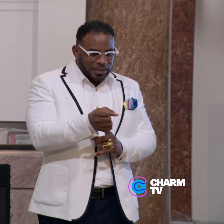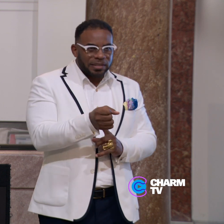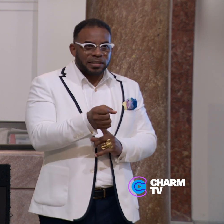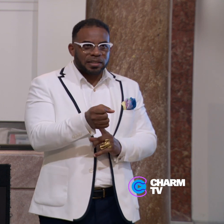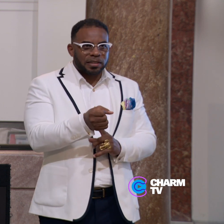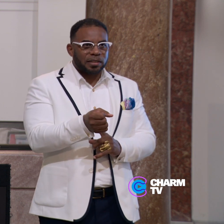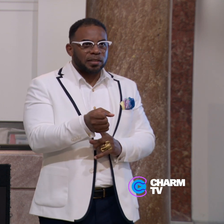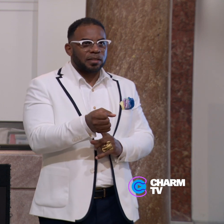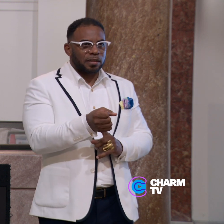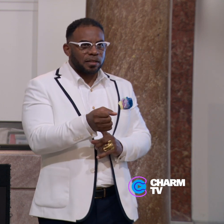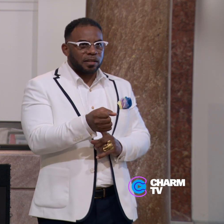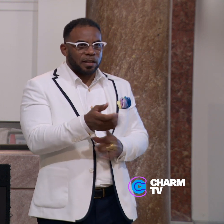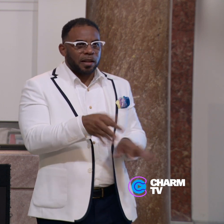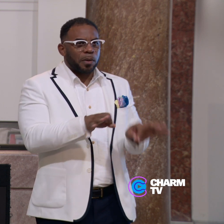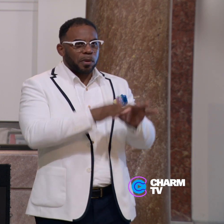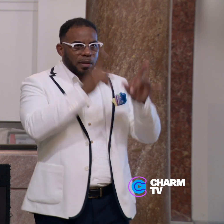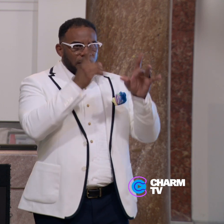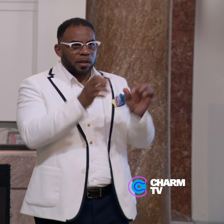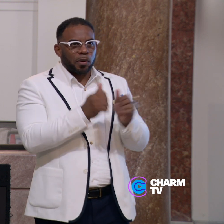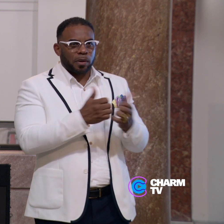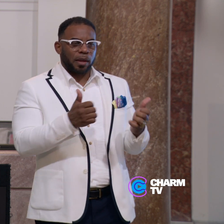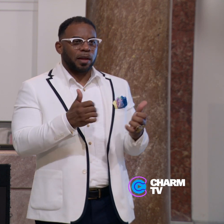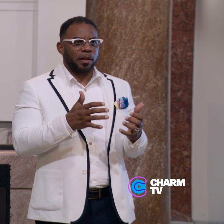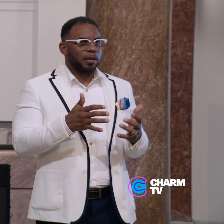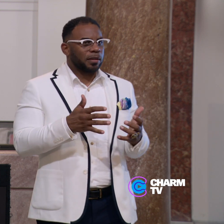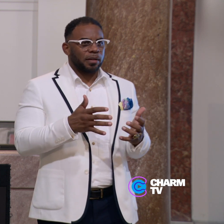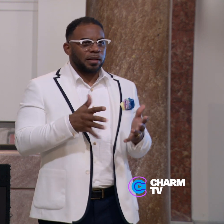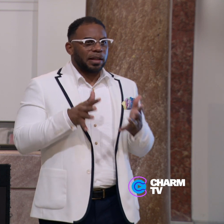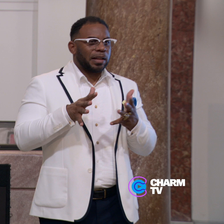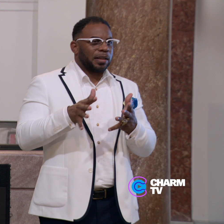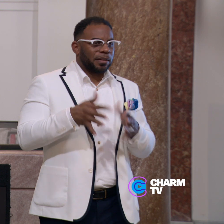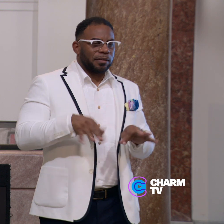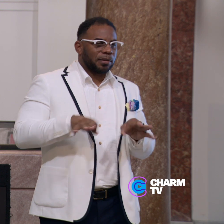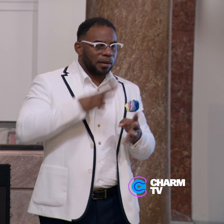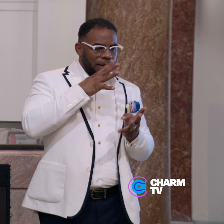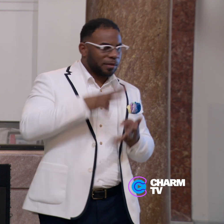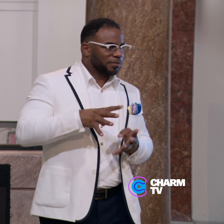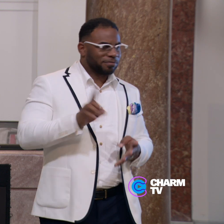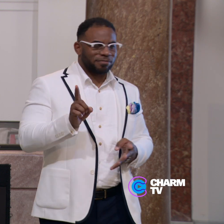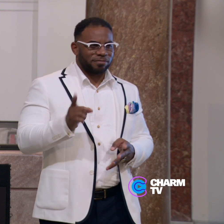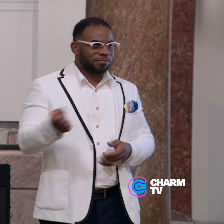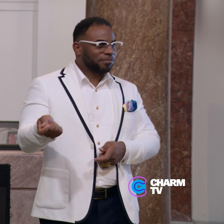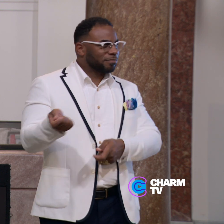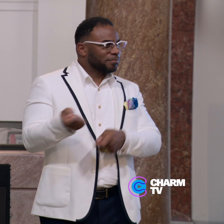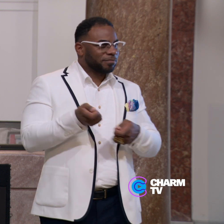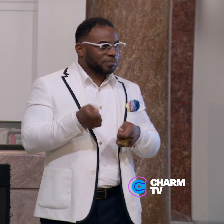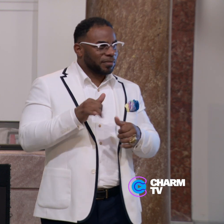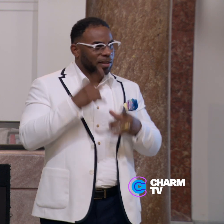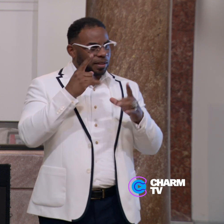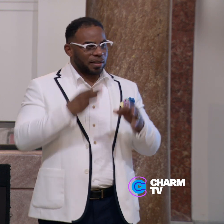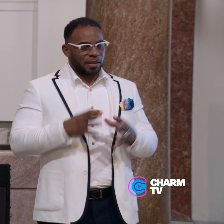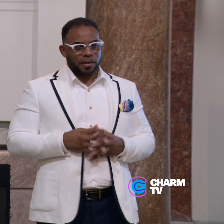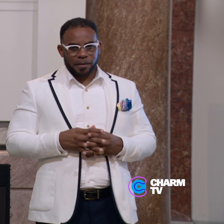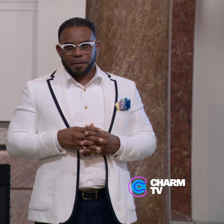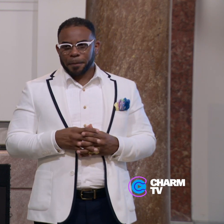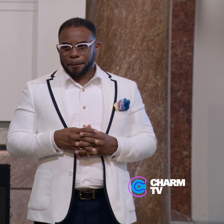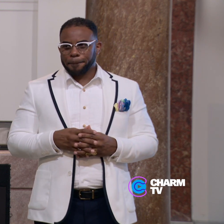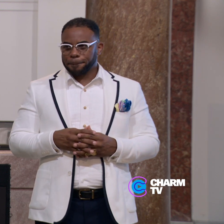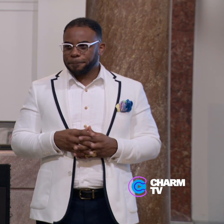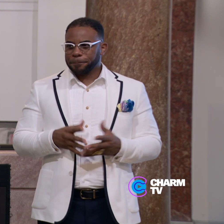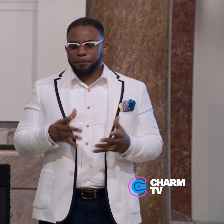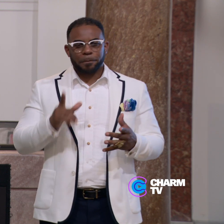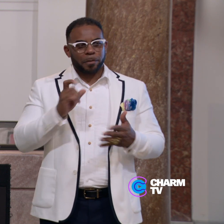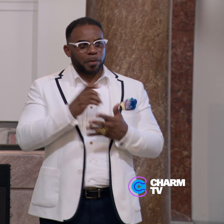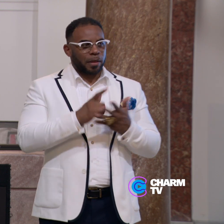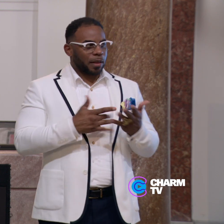import important decisions without leading the most people important people behind in that decision making. And so